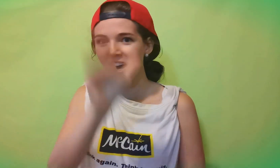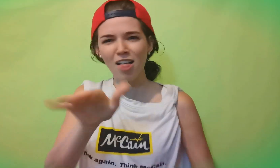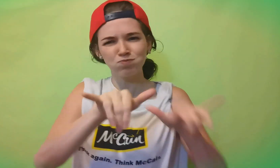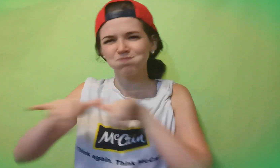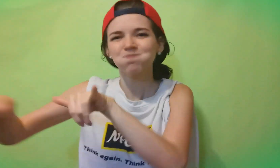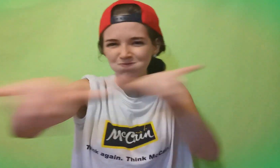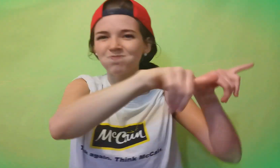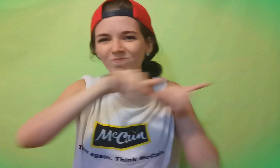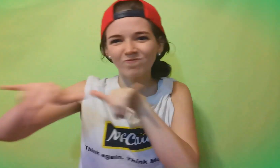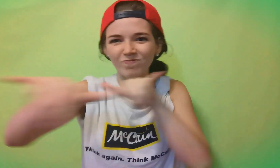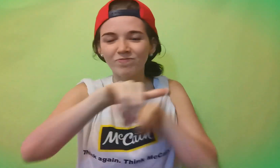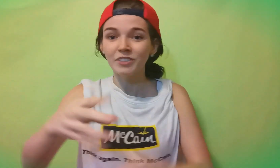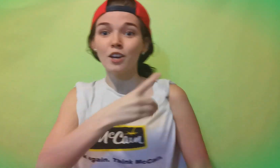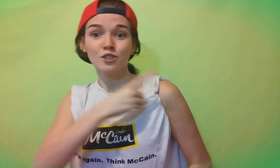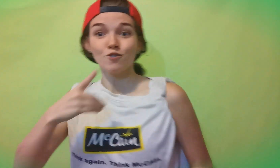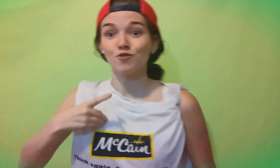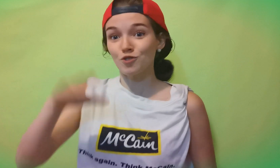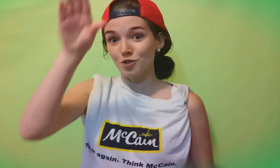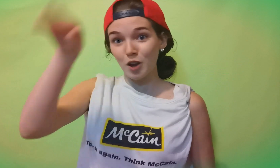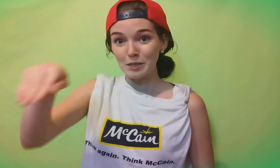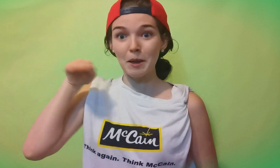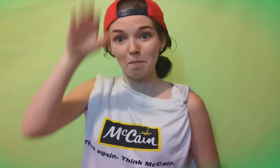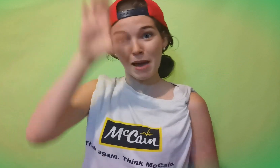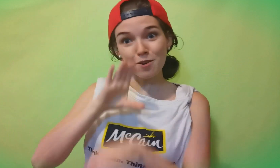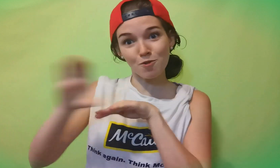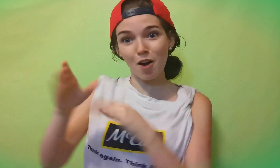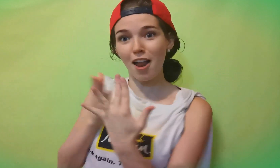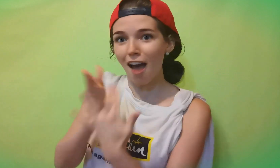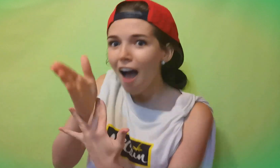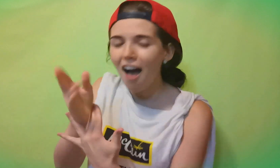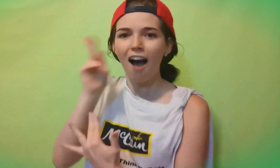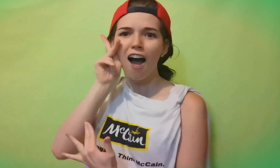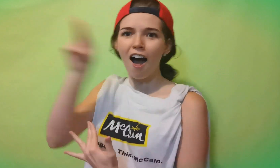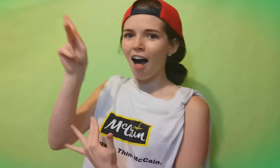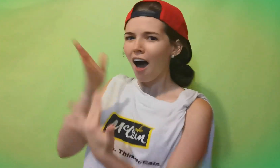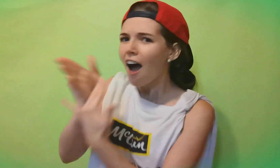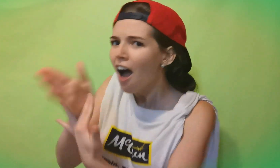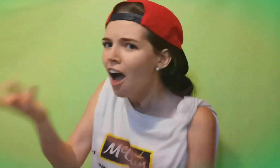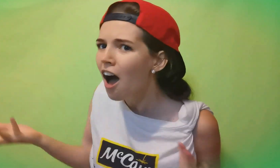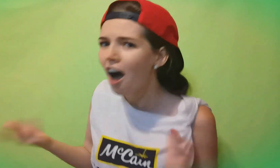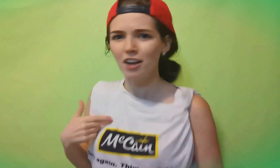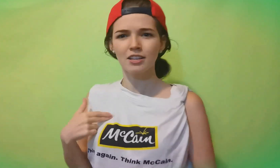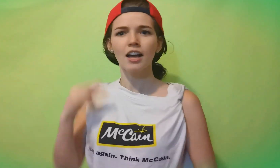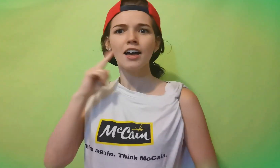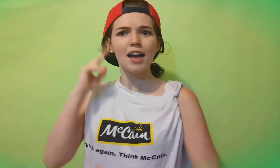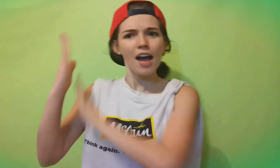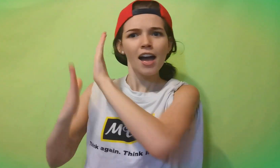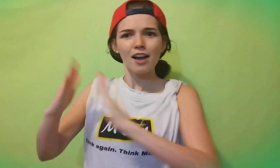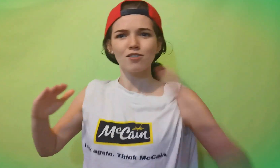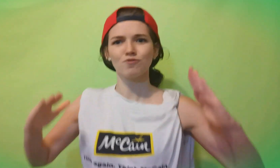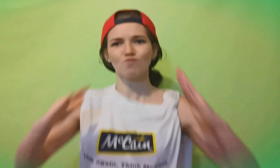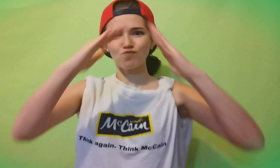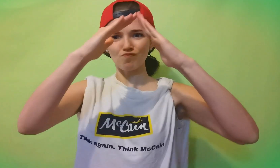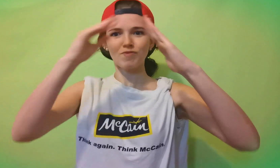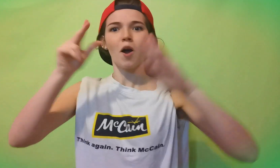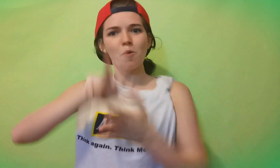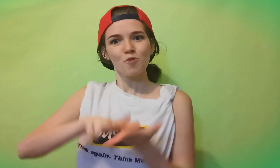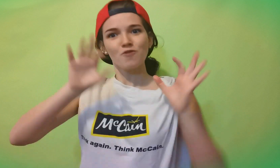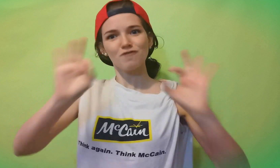great change south africans can be on the same page to the doctor bank or college accessing all the endless knowledge that climax in deaf history approved